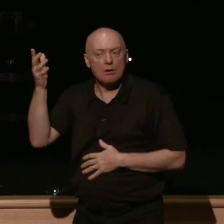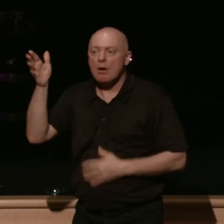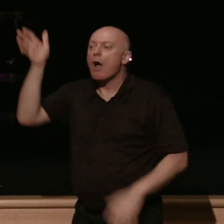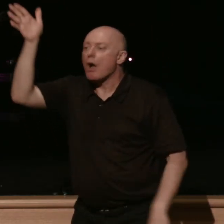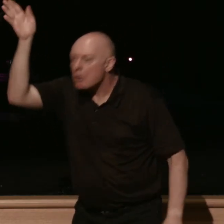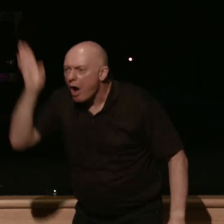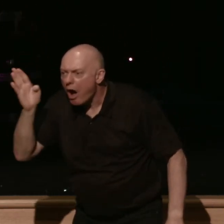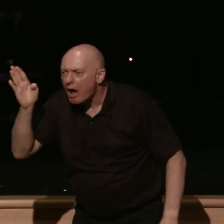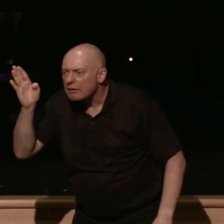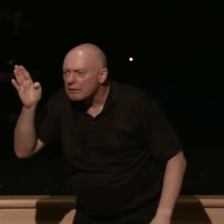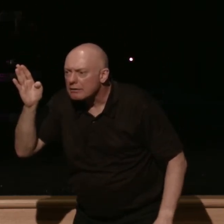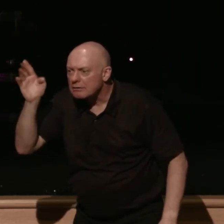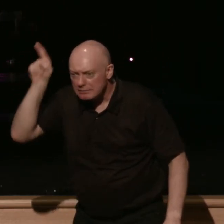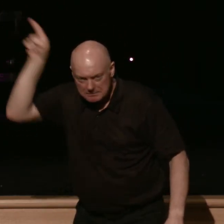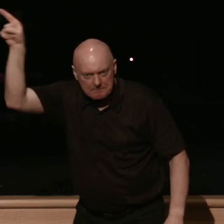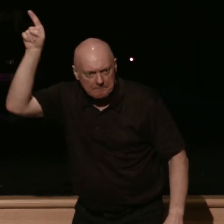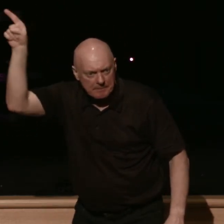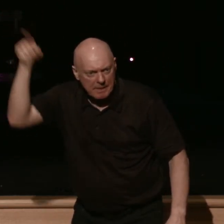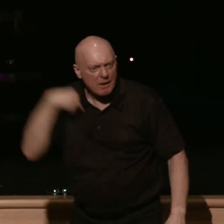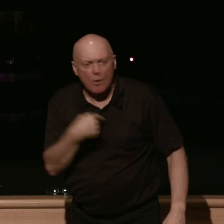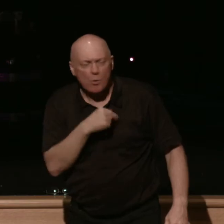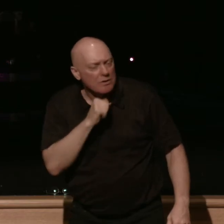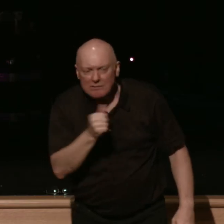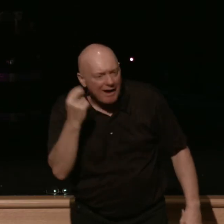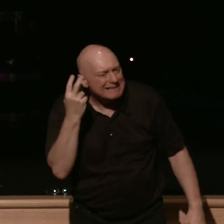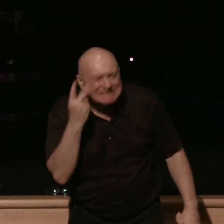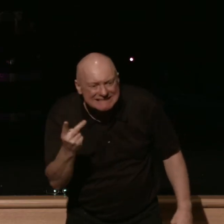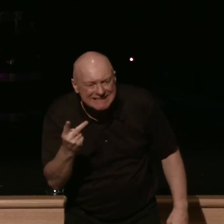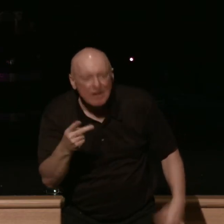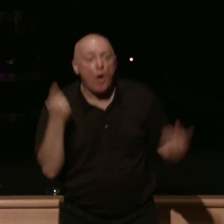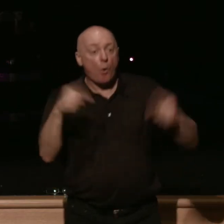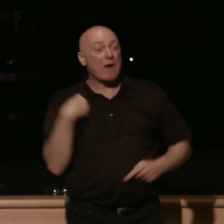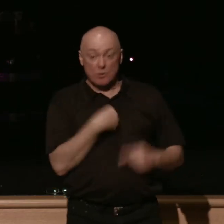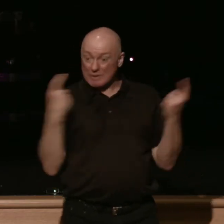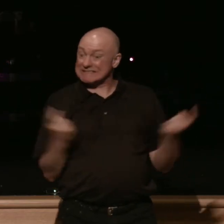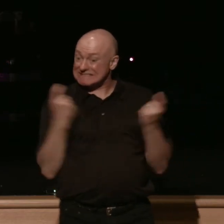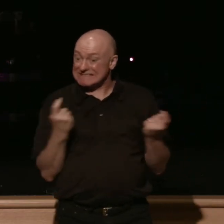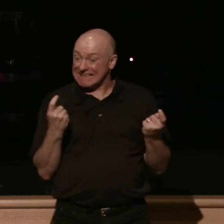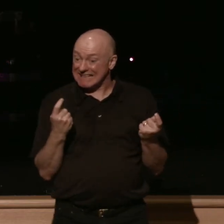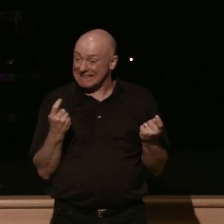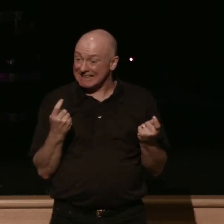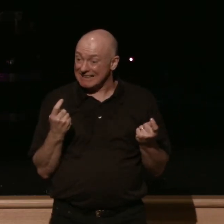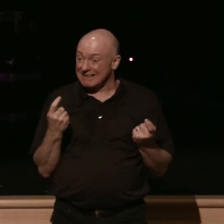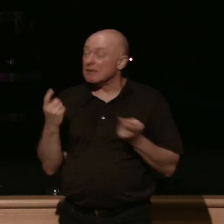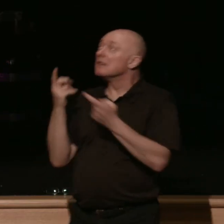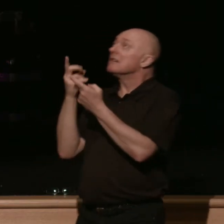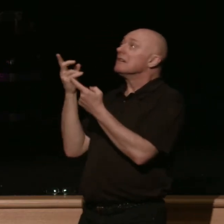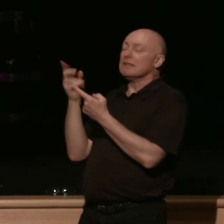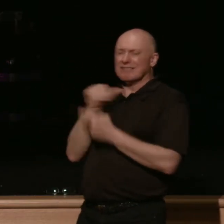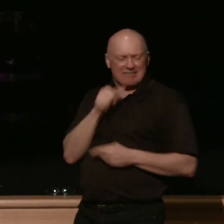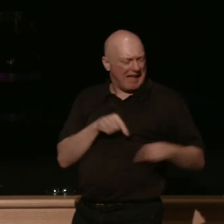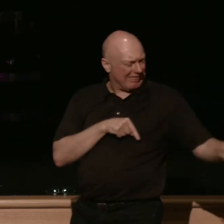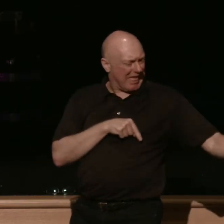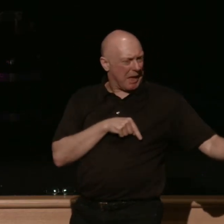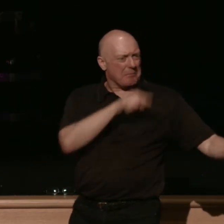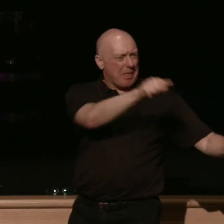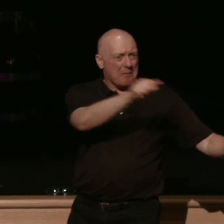justice we fail to see that in our sin the one we're sitting against most grievously is not the person next to us it's god himself